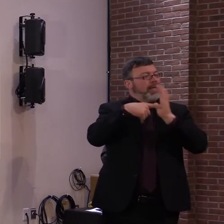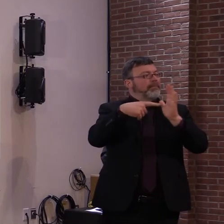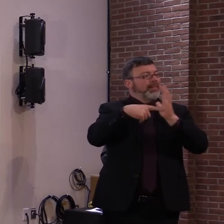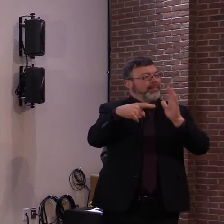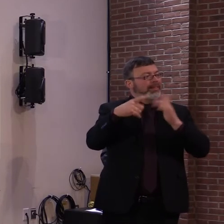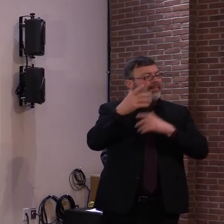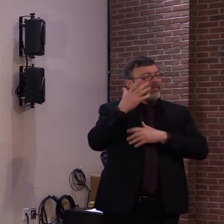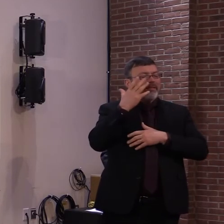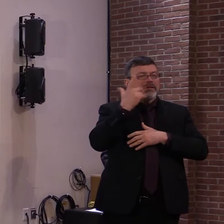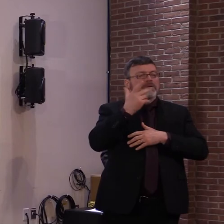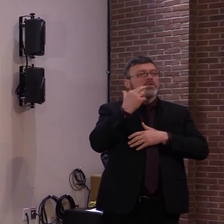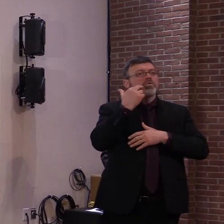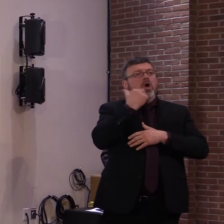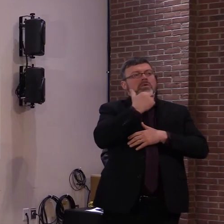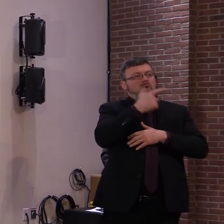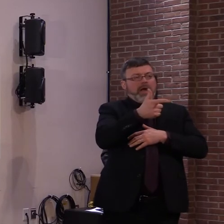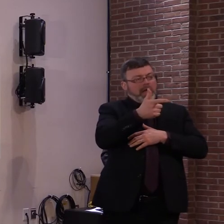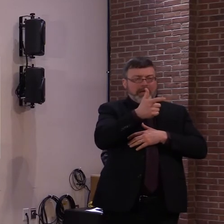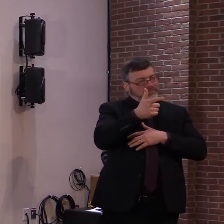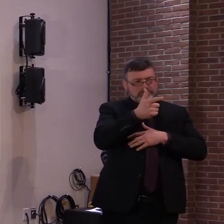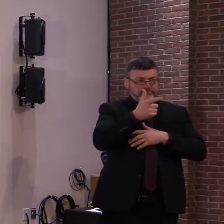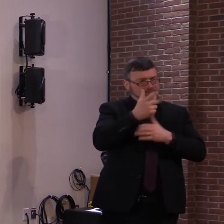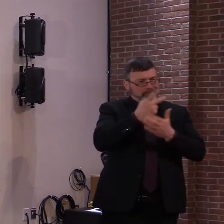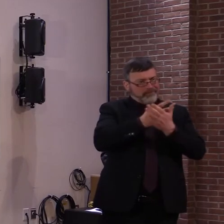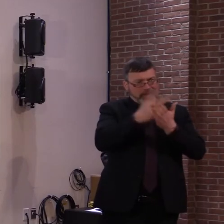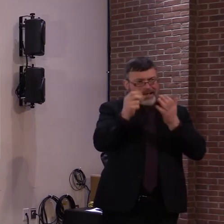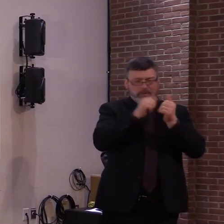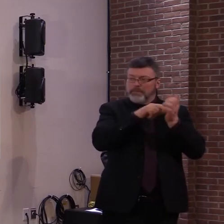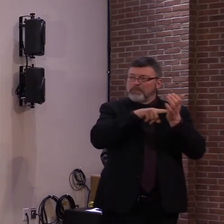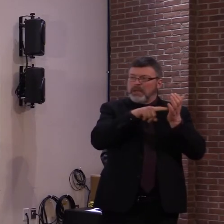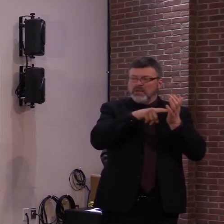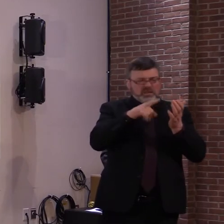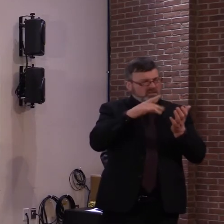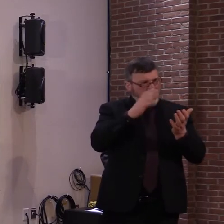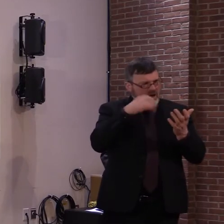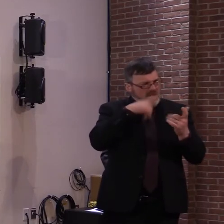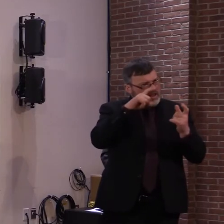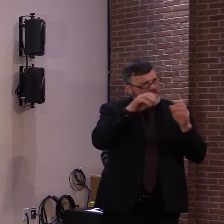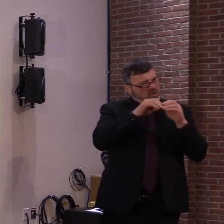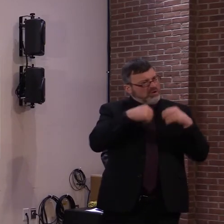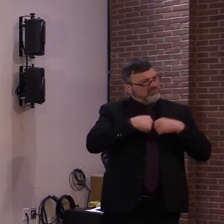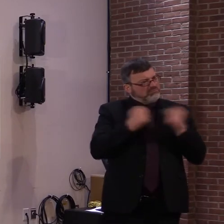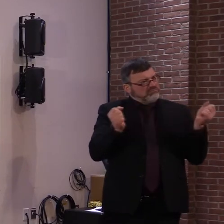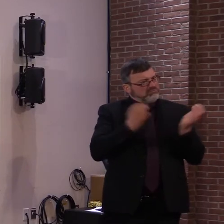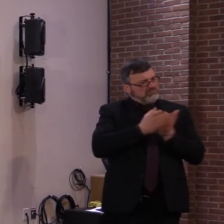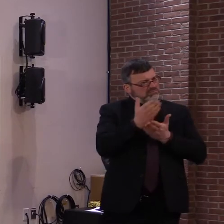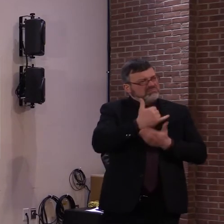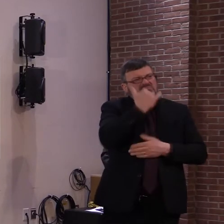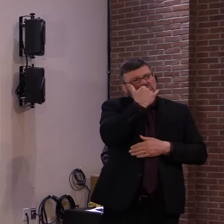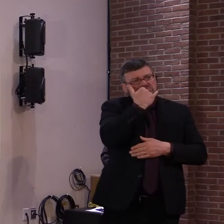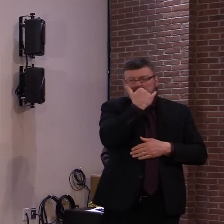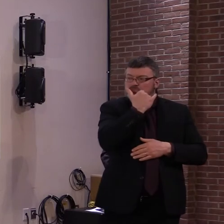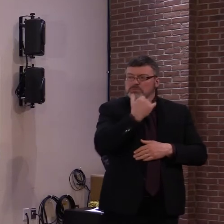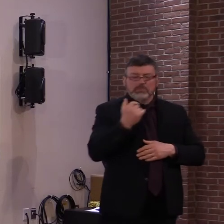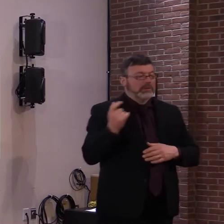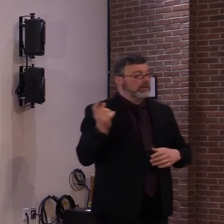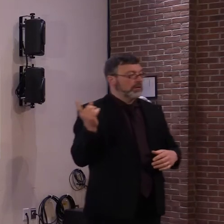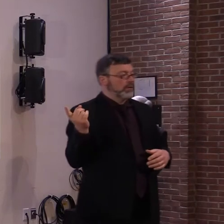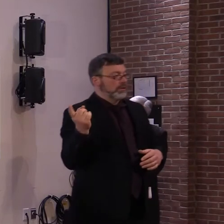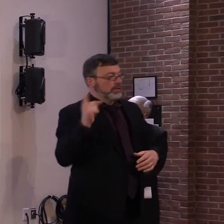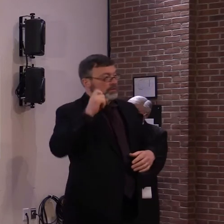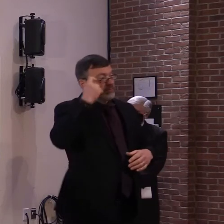I wouldn't use the term skyrocketing, uh, in some respects. mean, we're getting to this, uh, new normal that we've seen